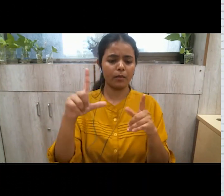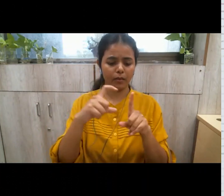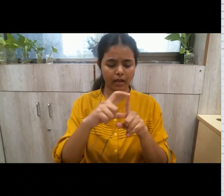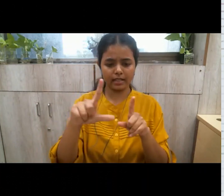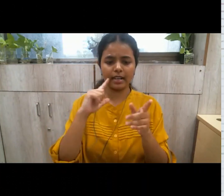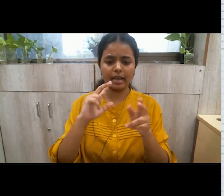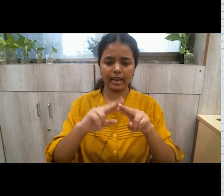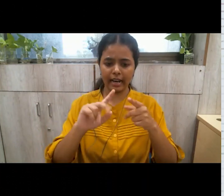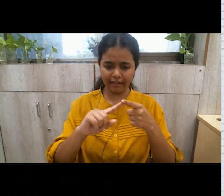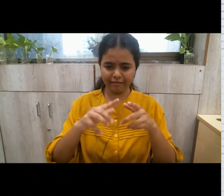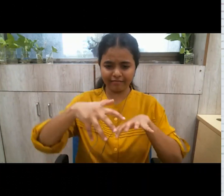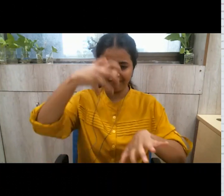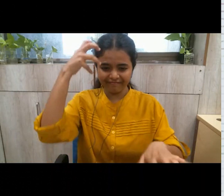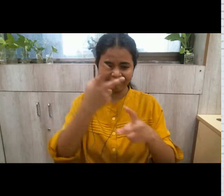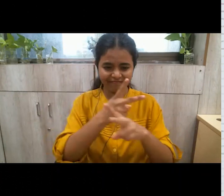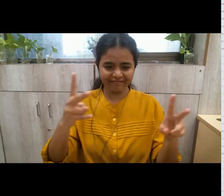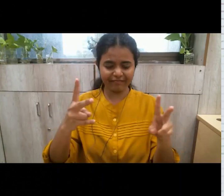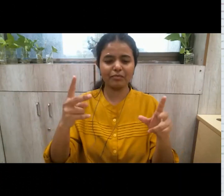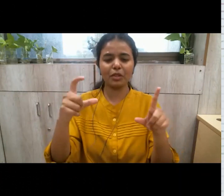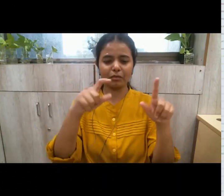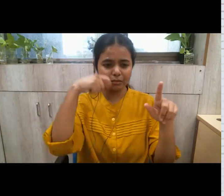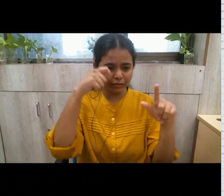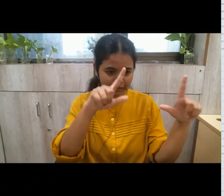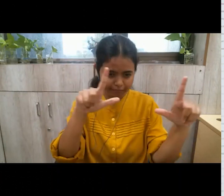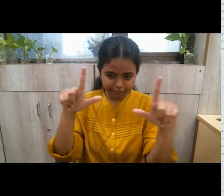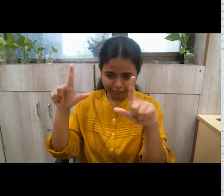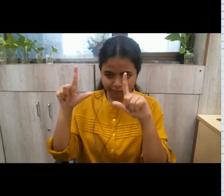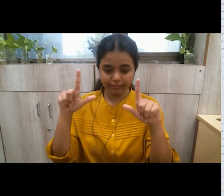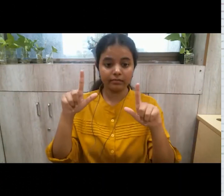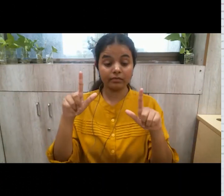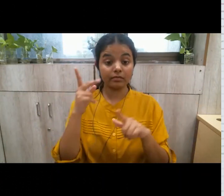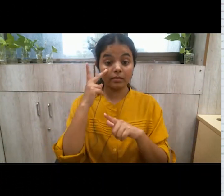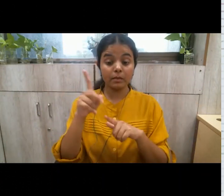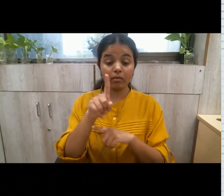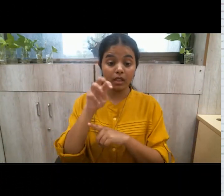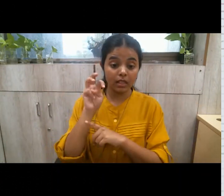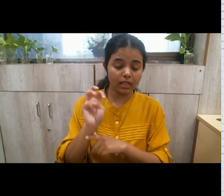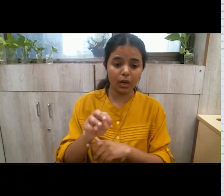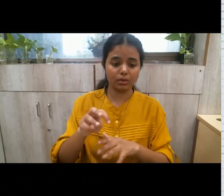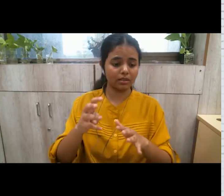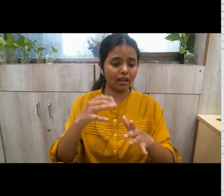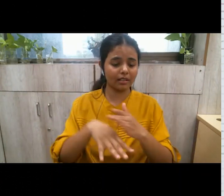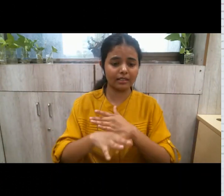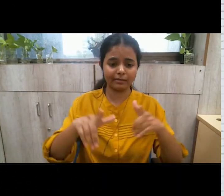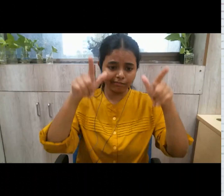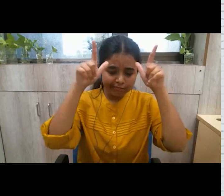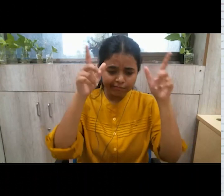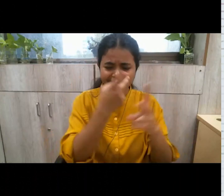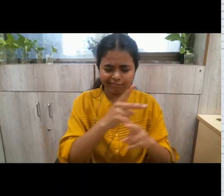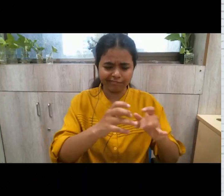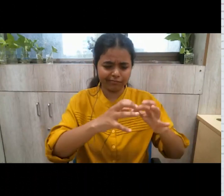wherein a large group of thousands of wildebeests antelopes